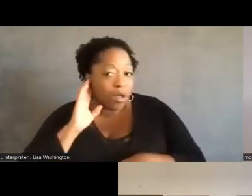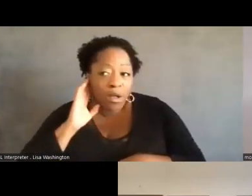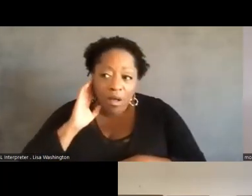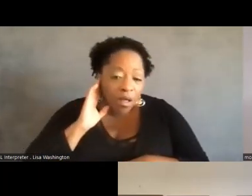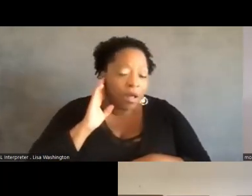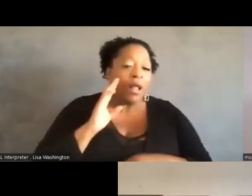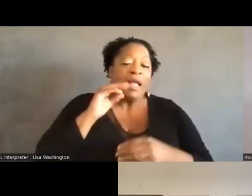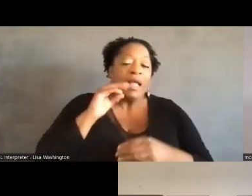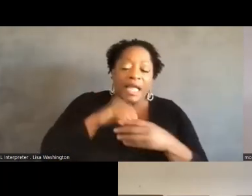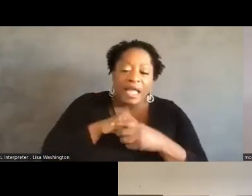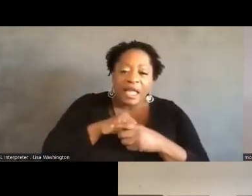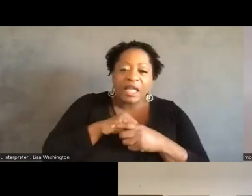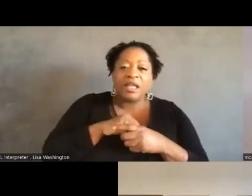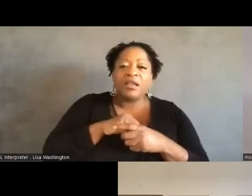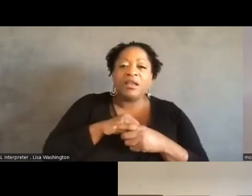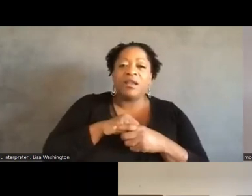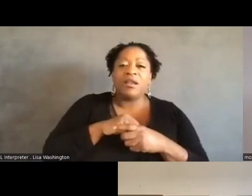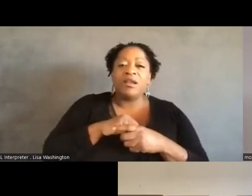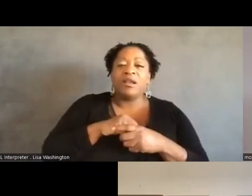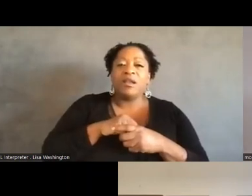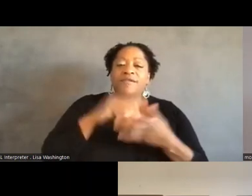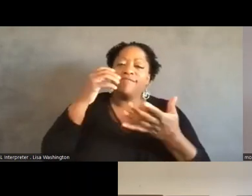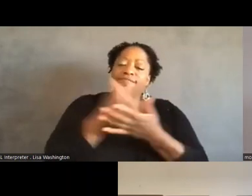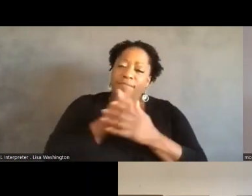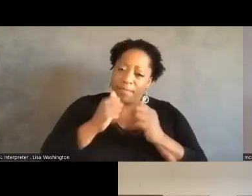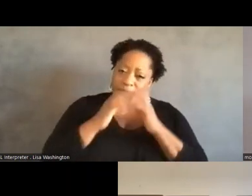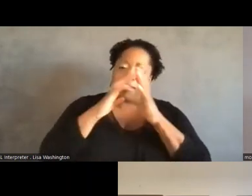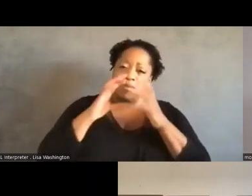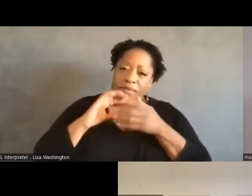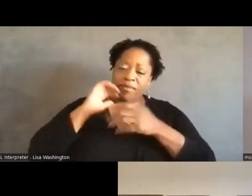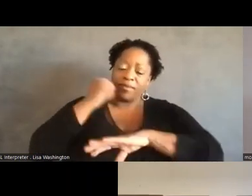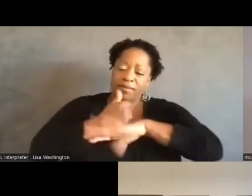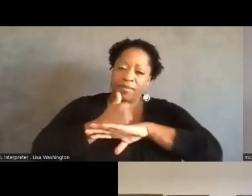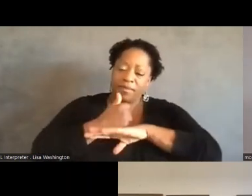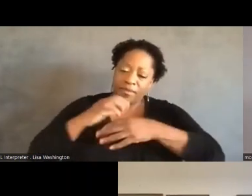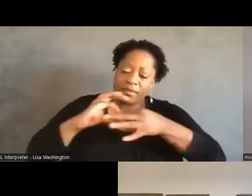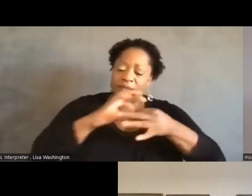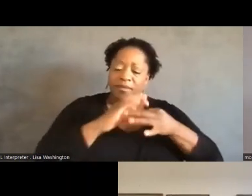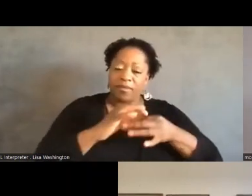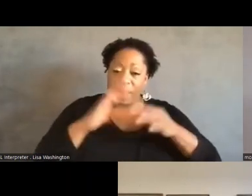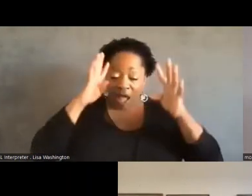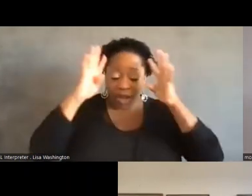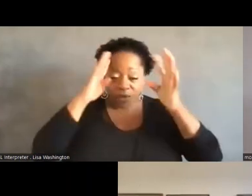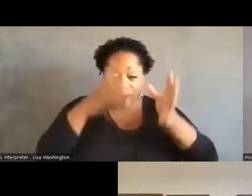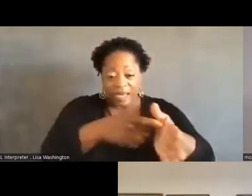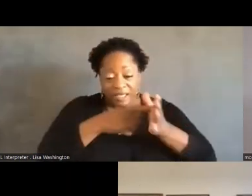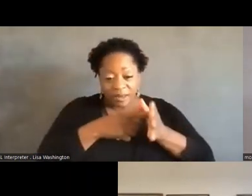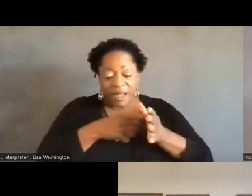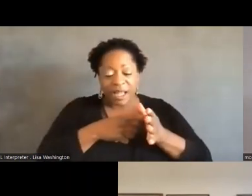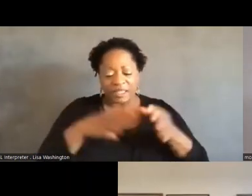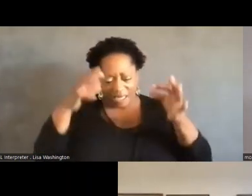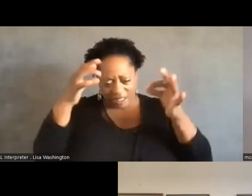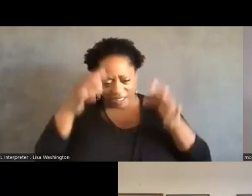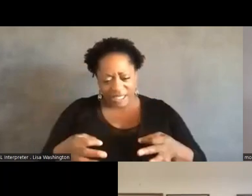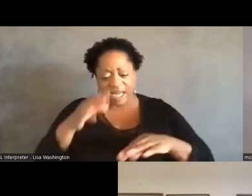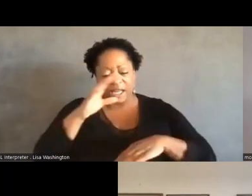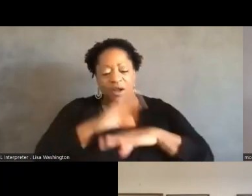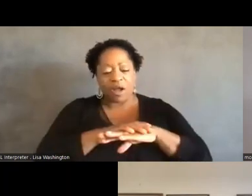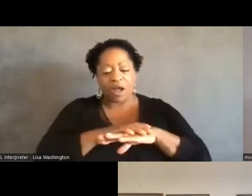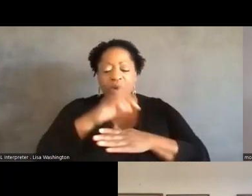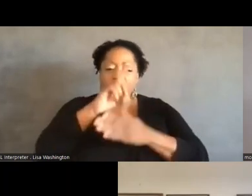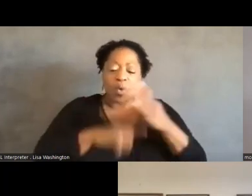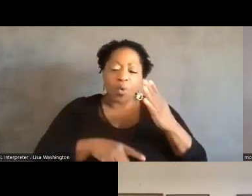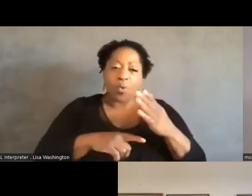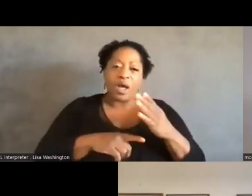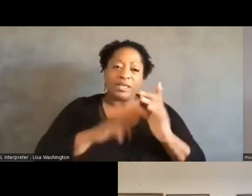kind of, uh, doing that coalition building and creating demands and deciding on kind of what to